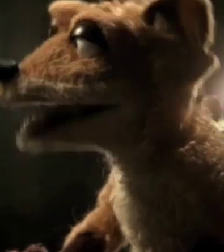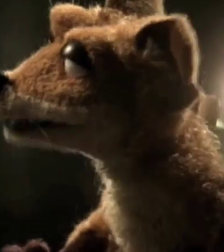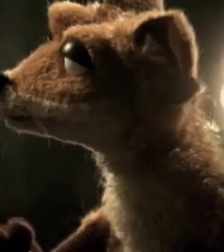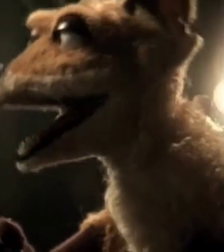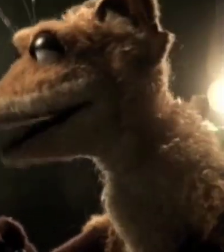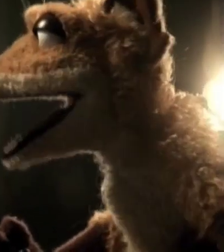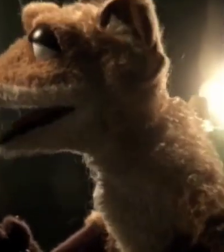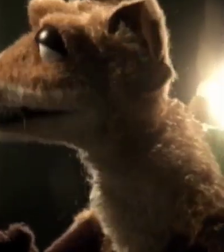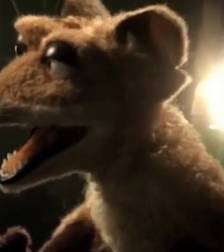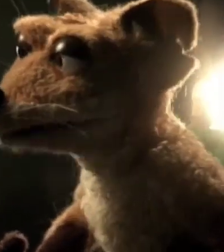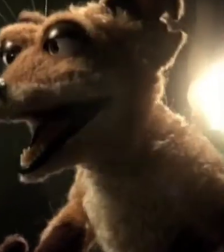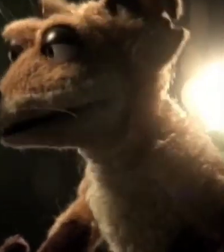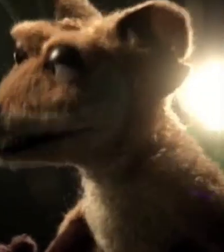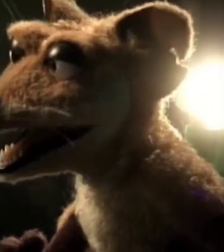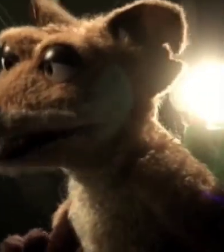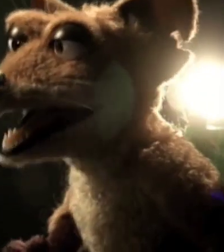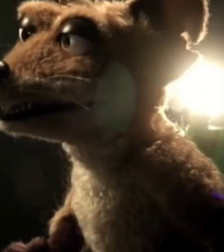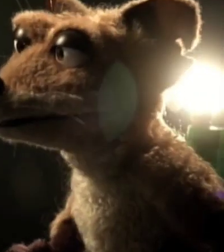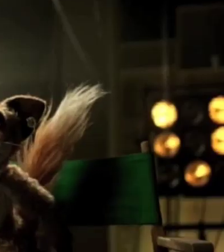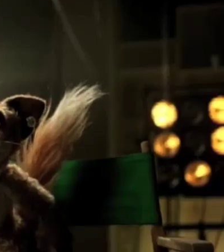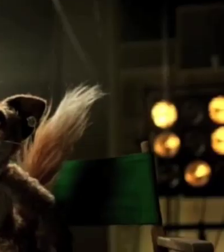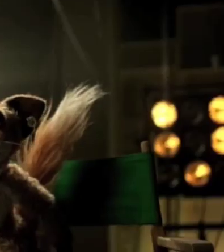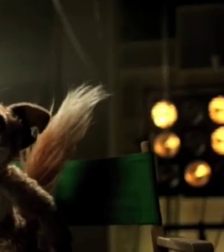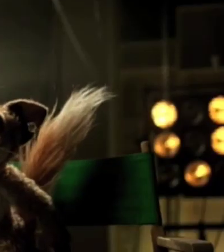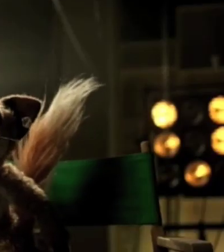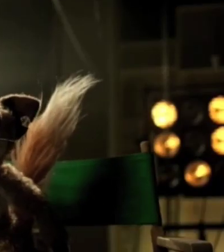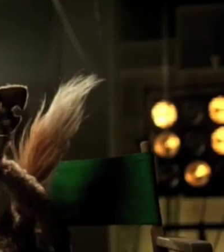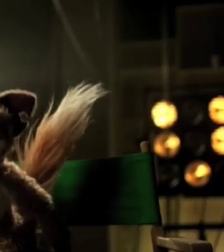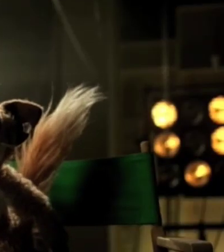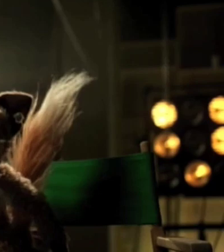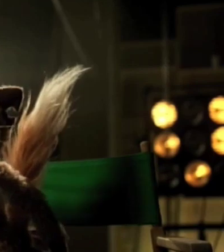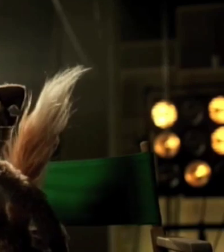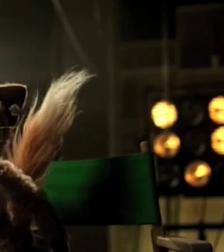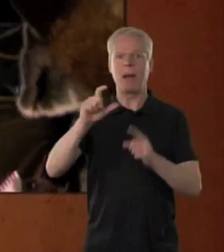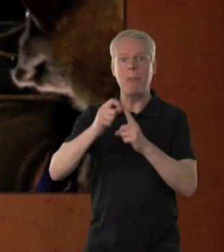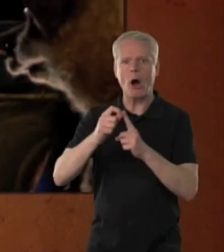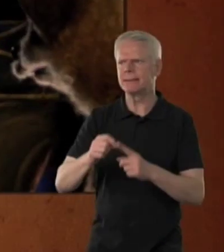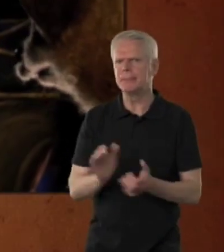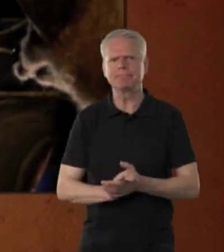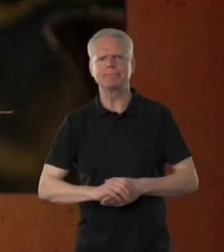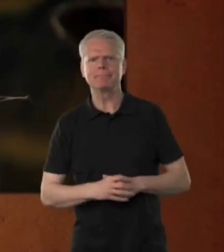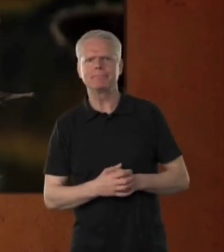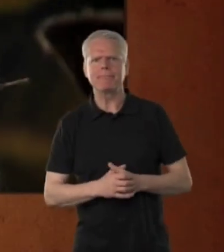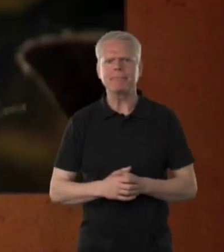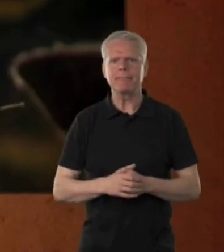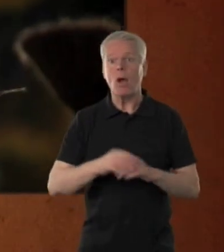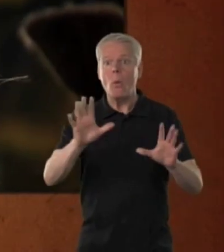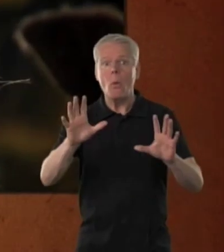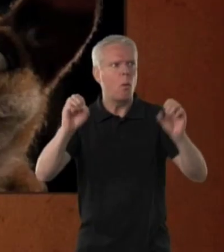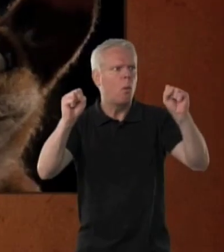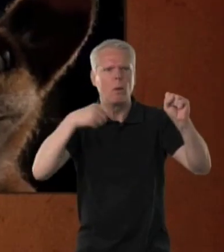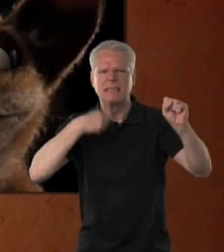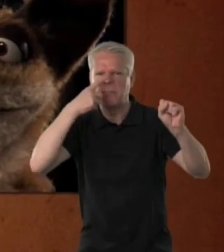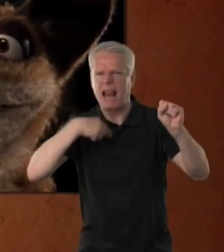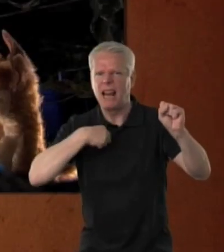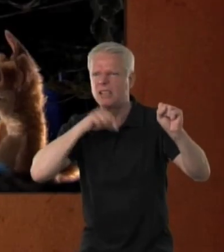Anyway, it's Simon I feel most sorry for. Simon? You know, the sign zone guy. Hold on. I smell chicken.